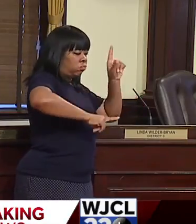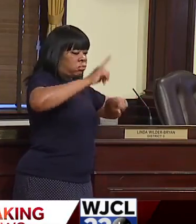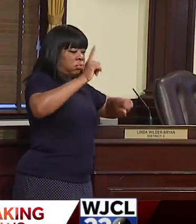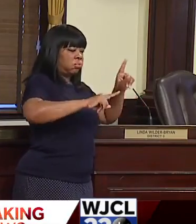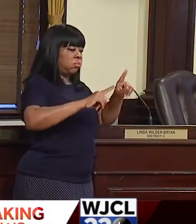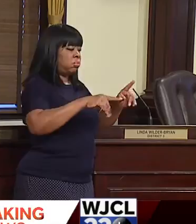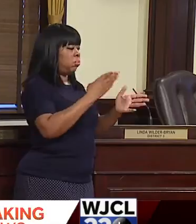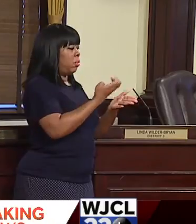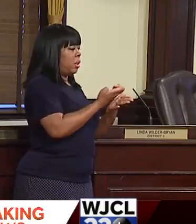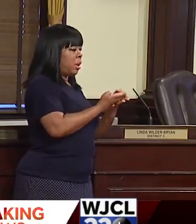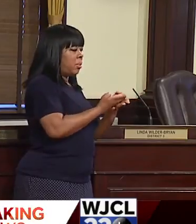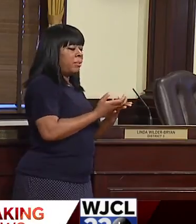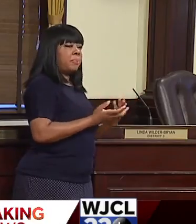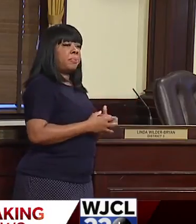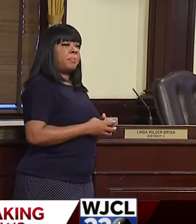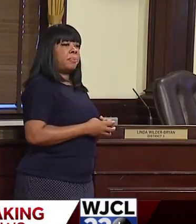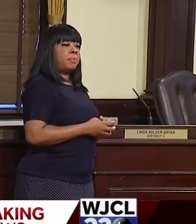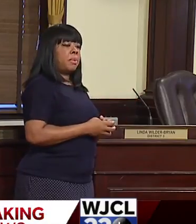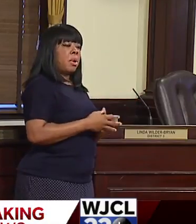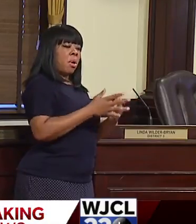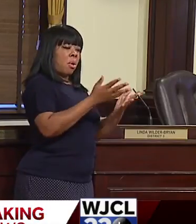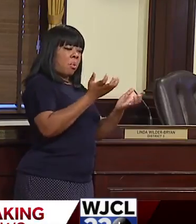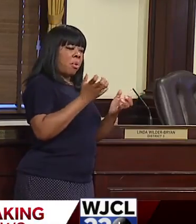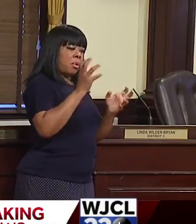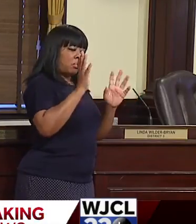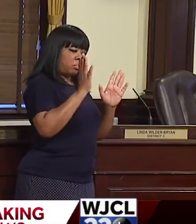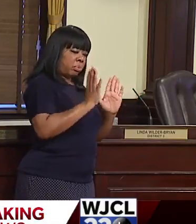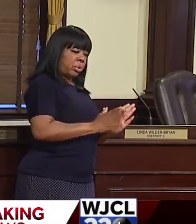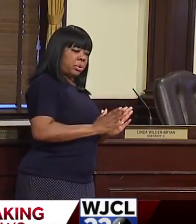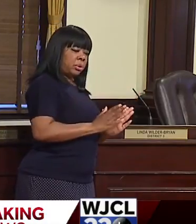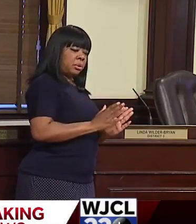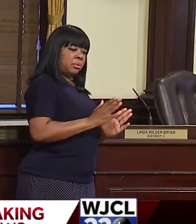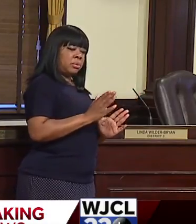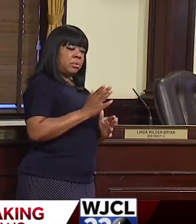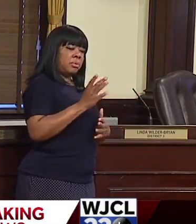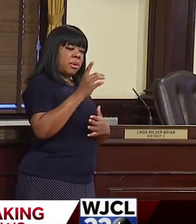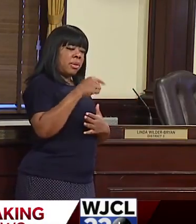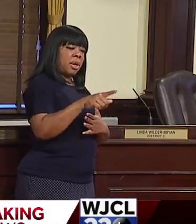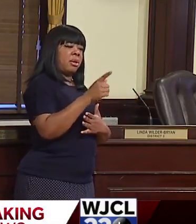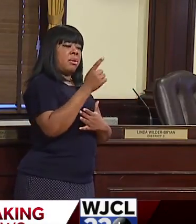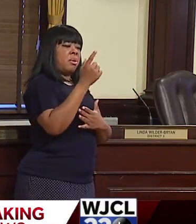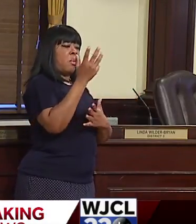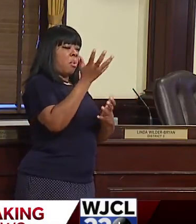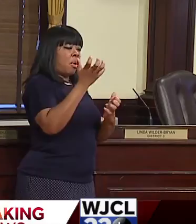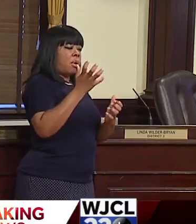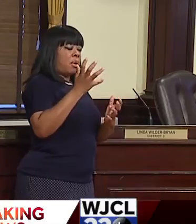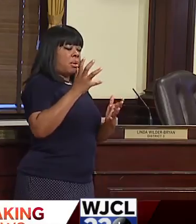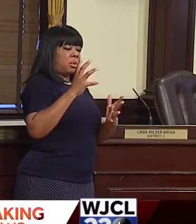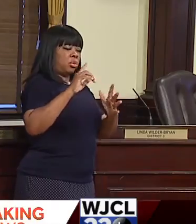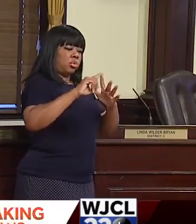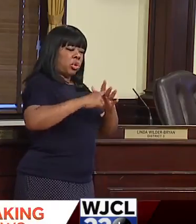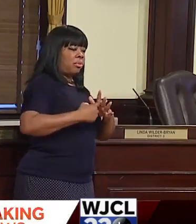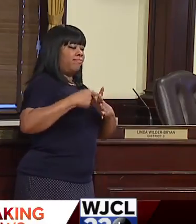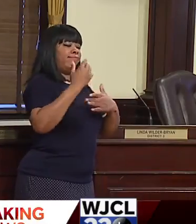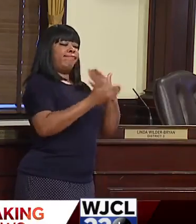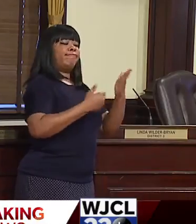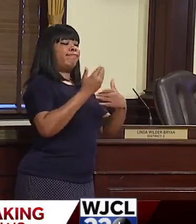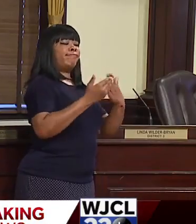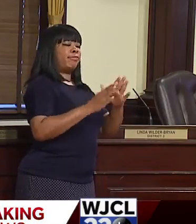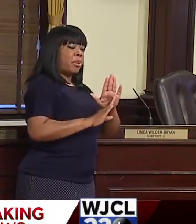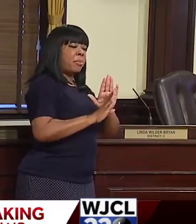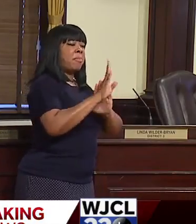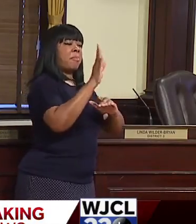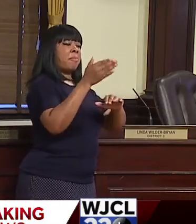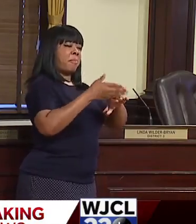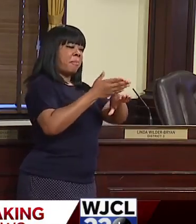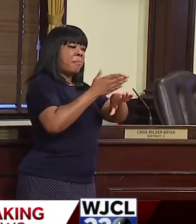Um, someone who is looking to get in and make things better. Someone who's going to